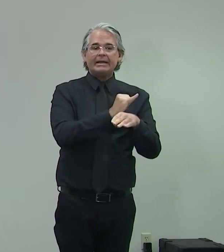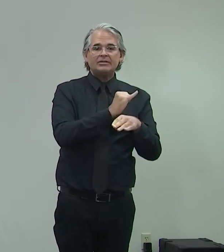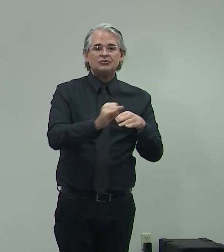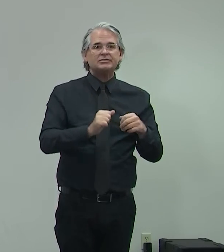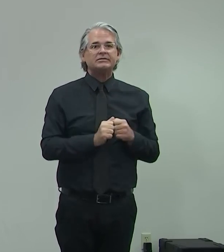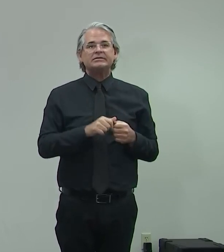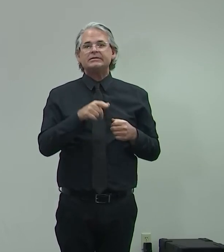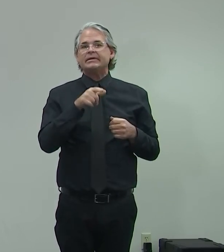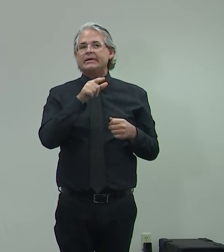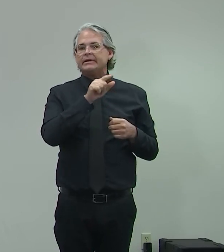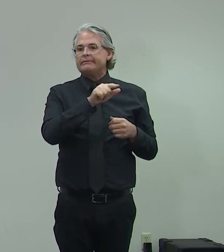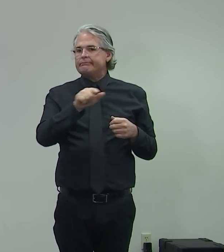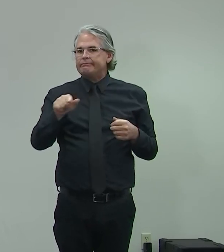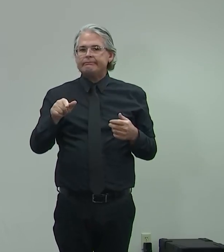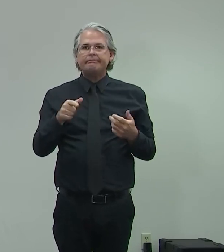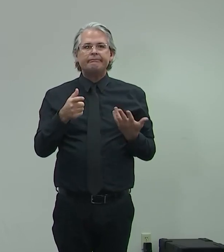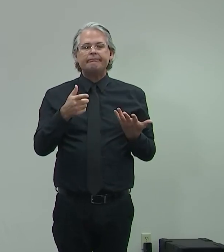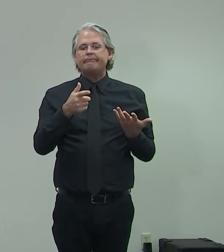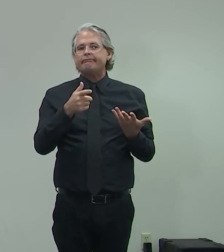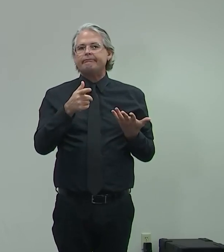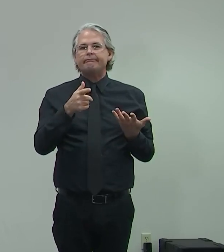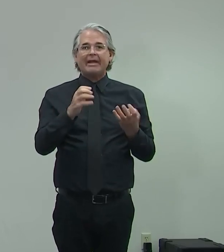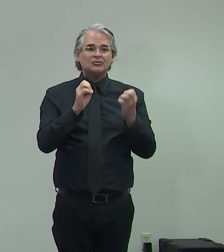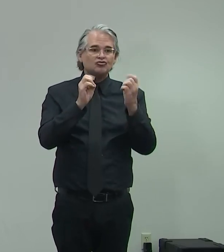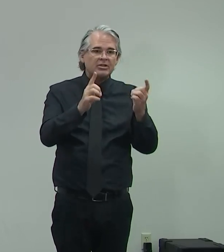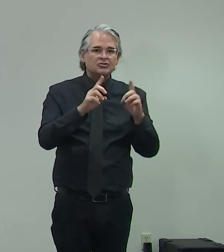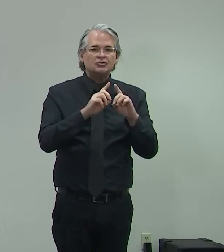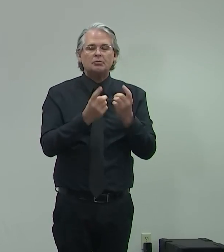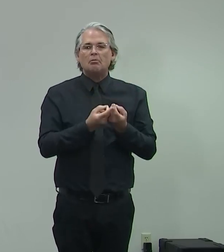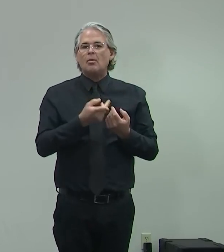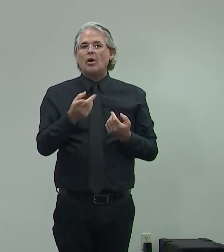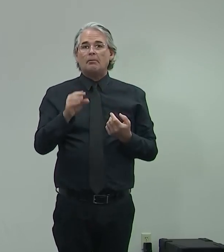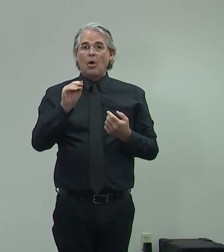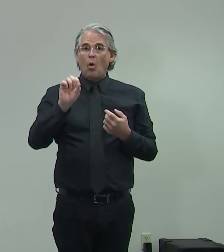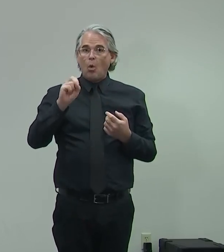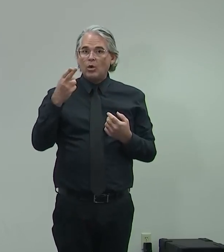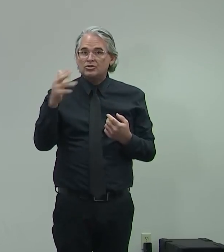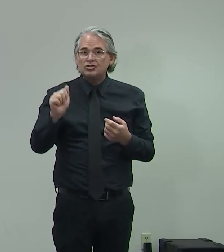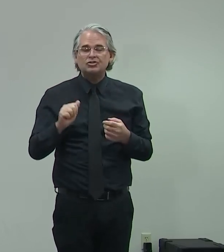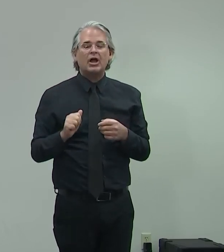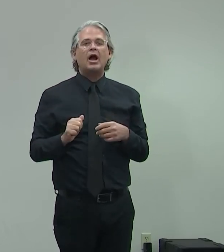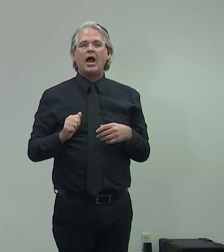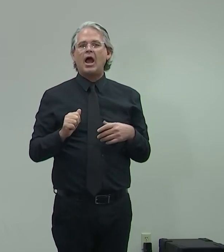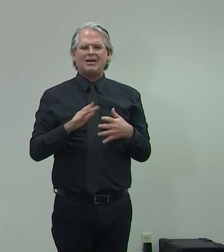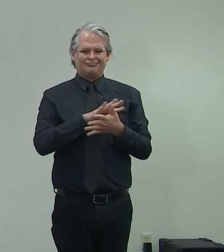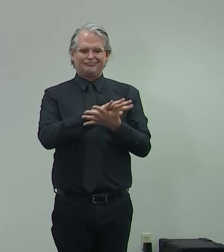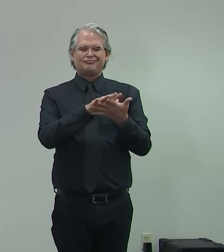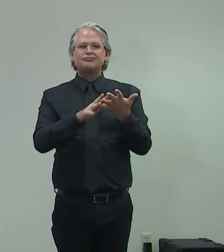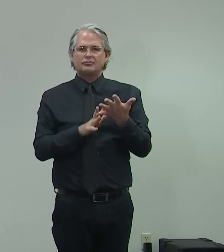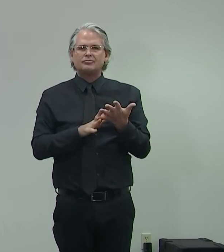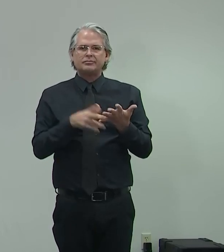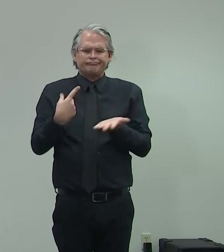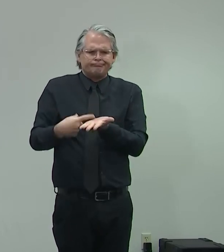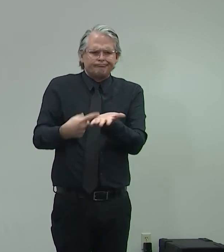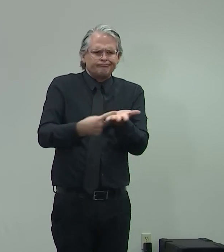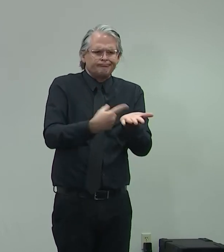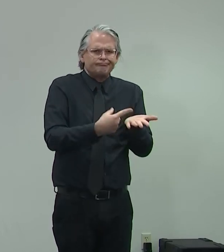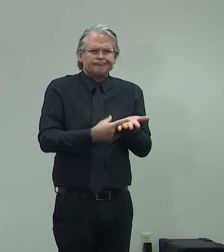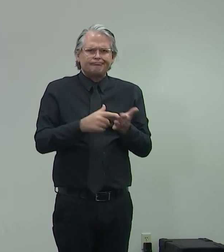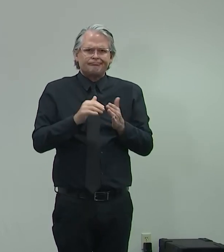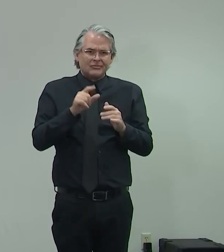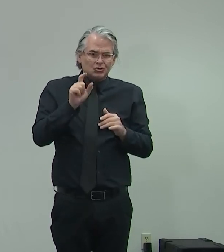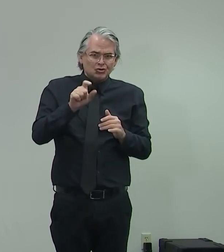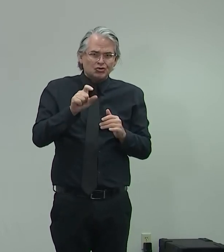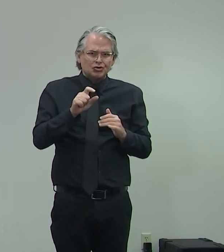whoever that might be, that OSHA, as we relate to what restrictions. There are areas we would clearly